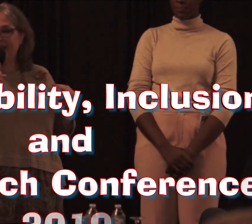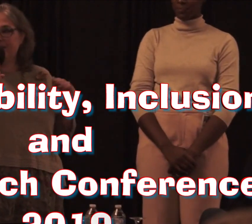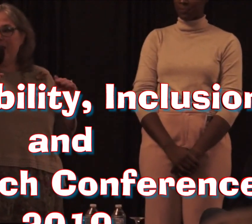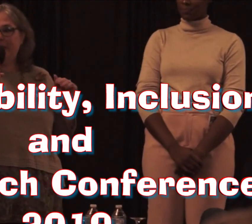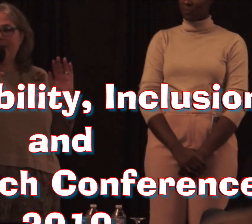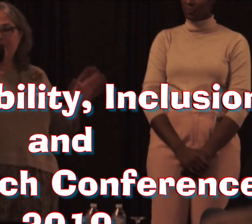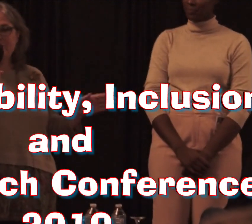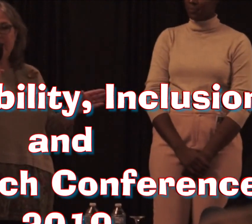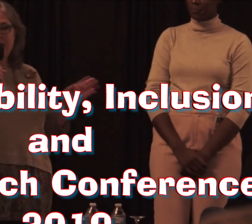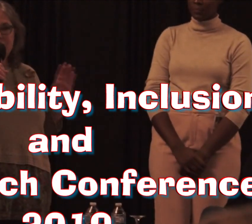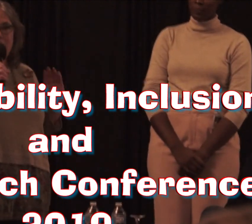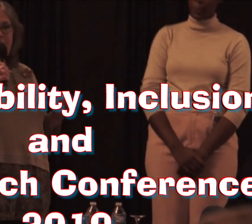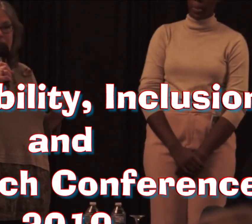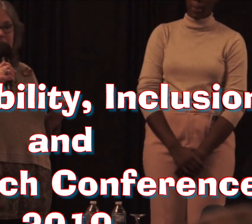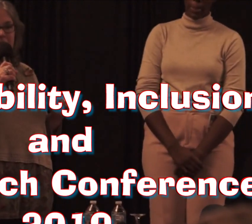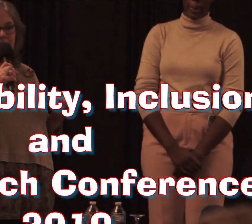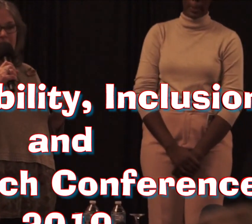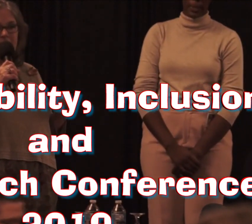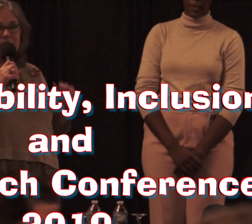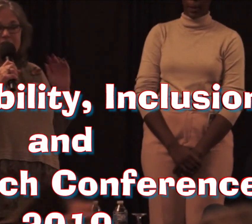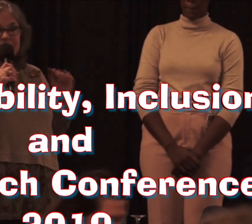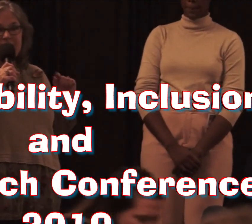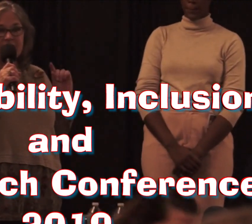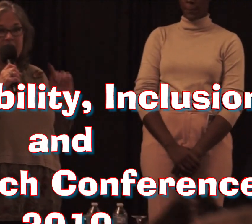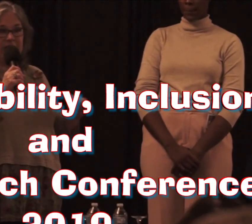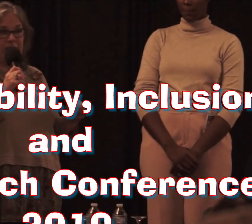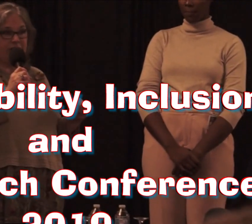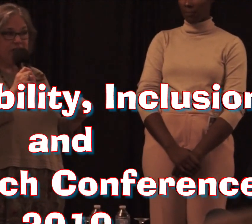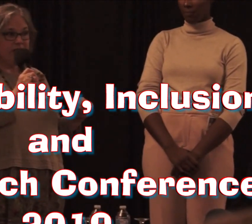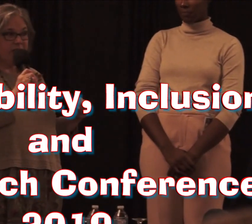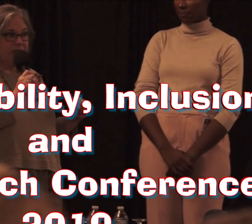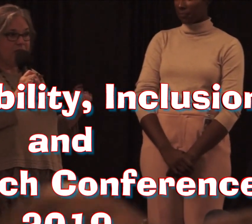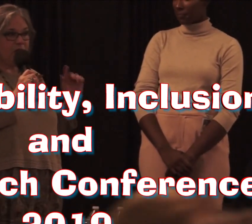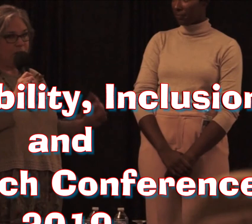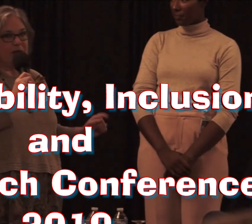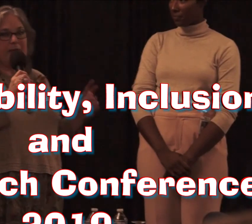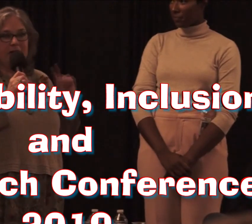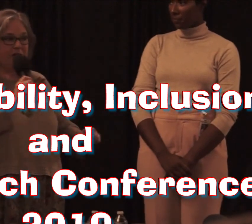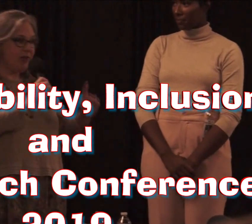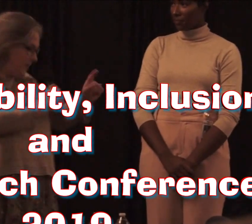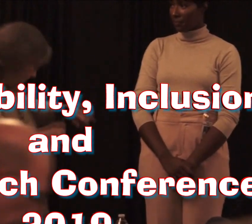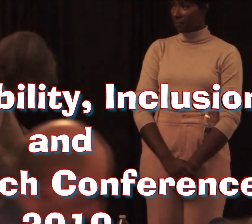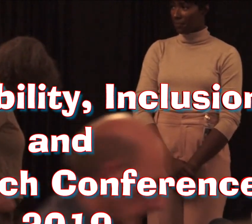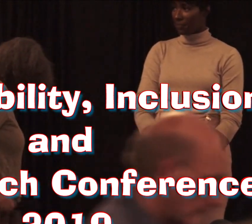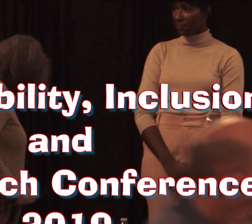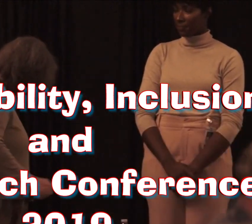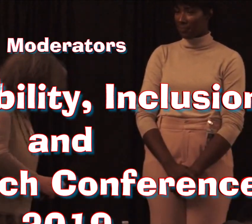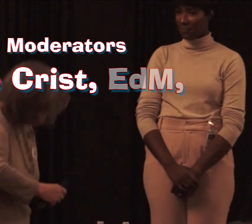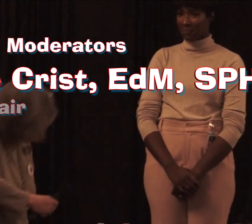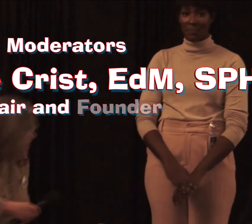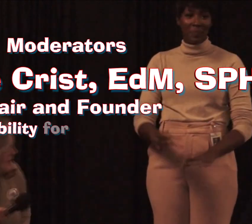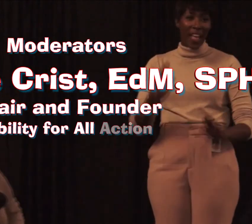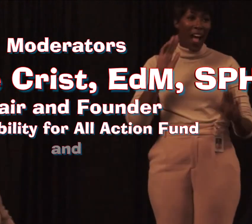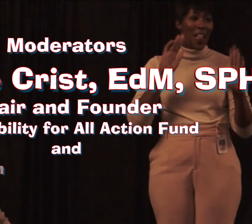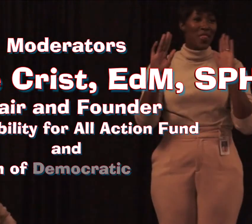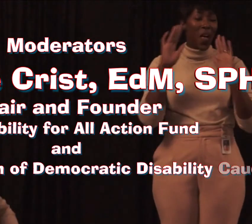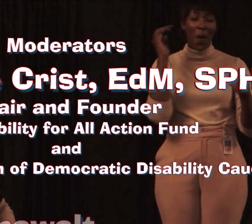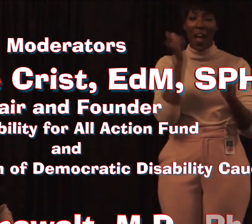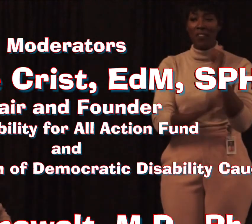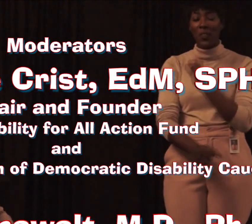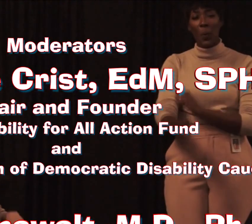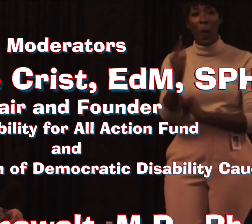It is my pleasure now to welcome New Jersey Senator Cory Booker. Hello, everybody.